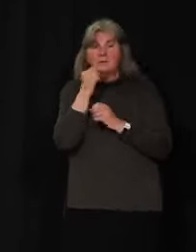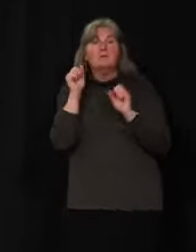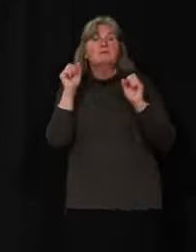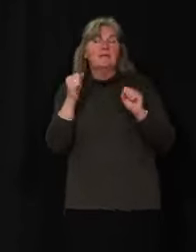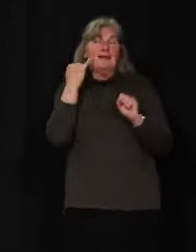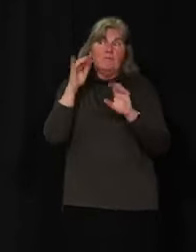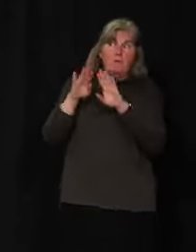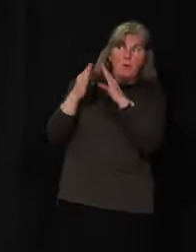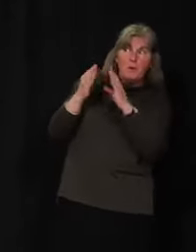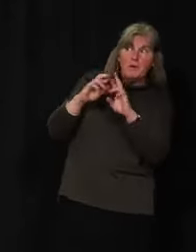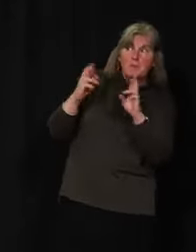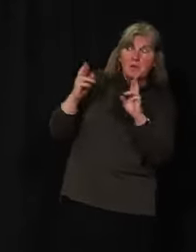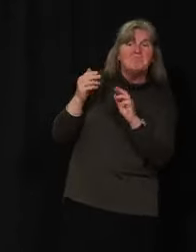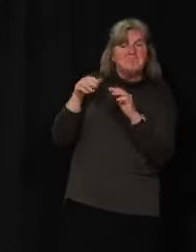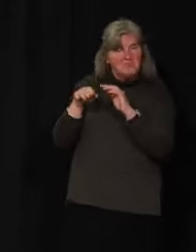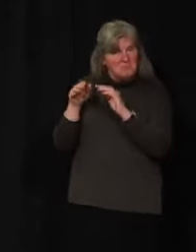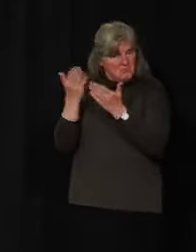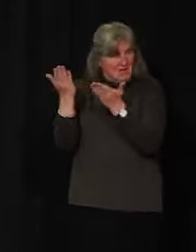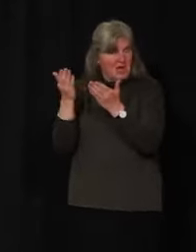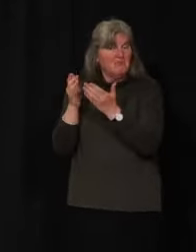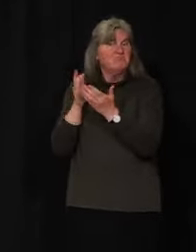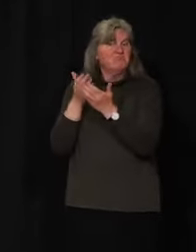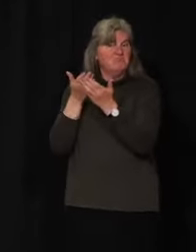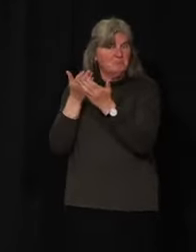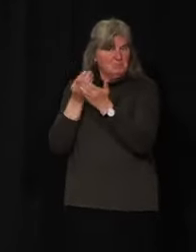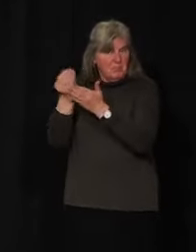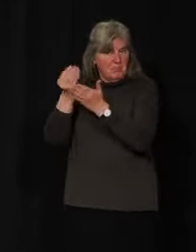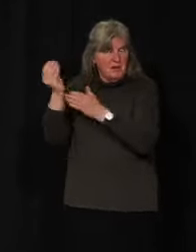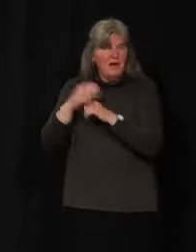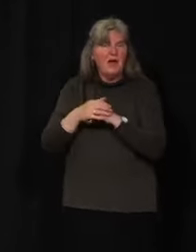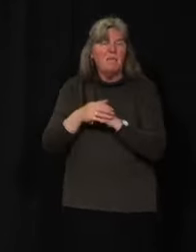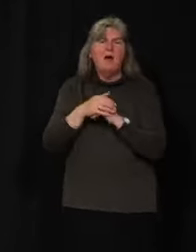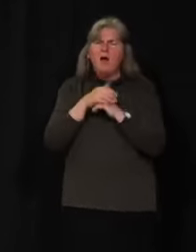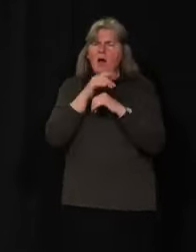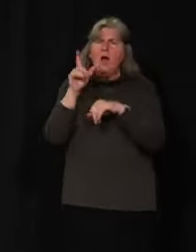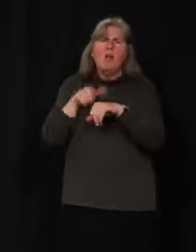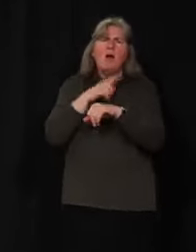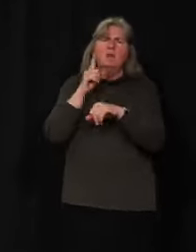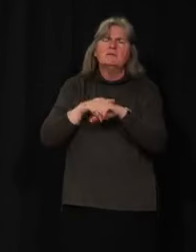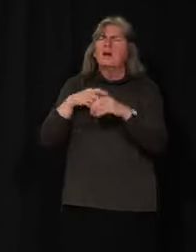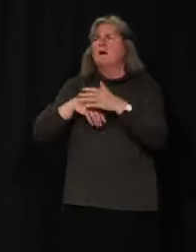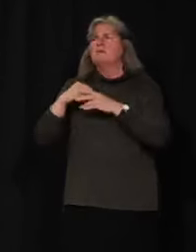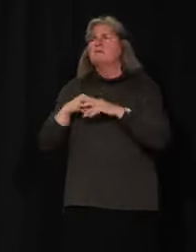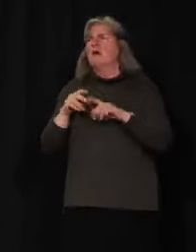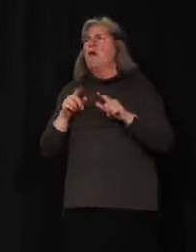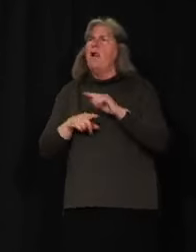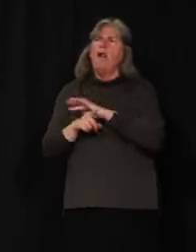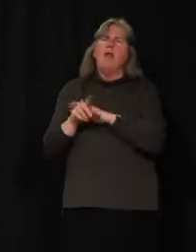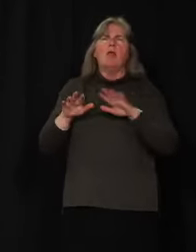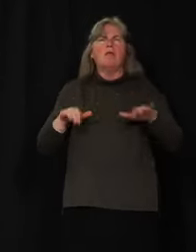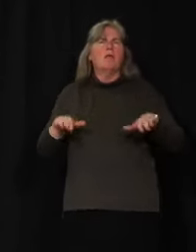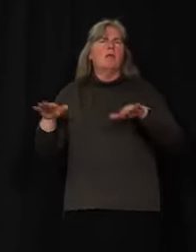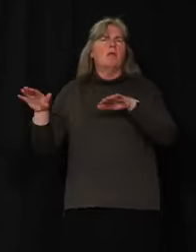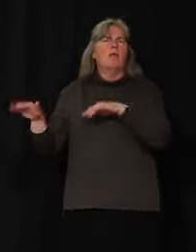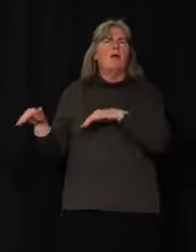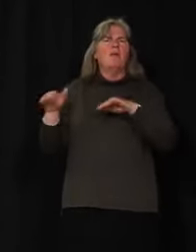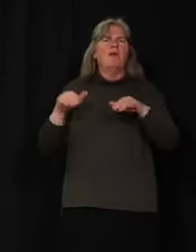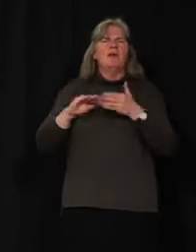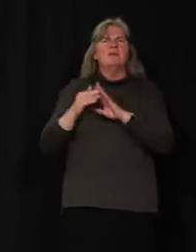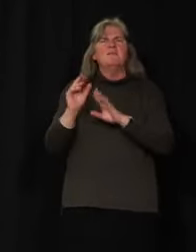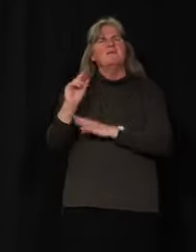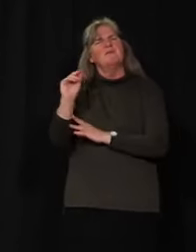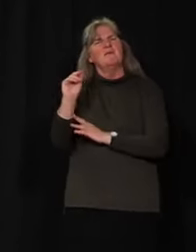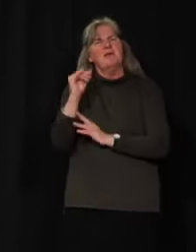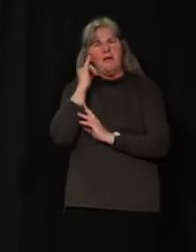if they are open for your business. But please do not linger unnecessarily outside shops or in the communities if you do not